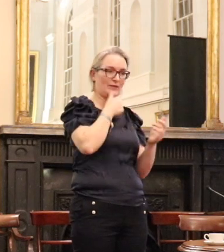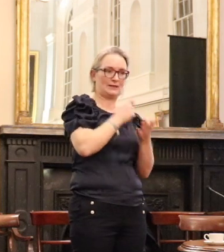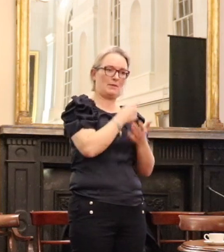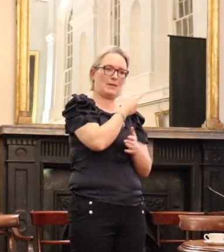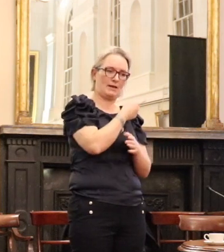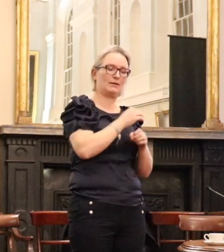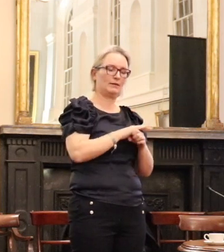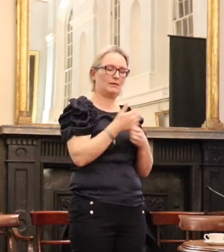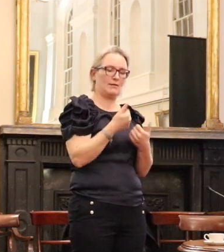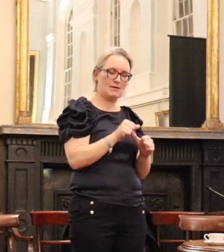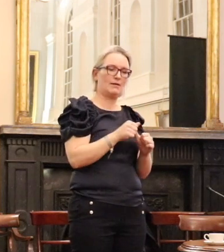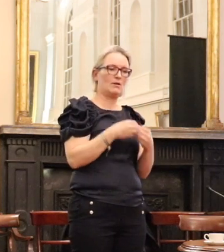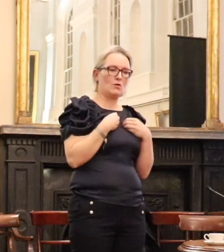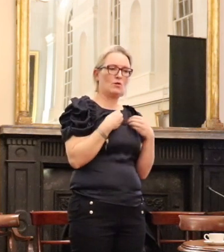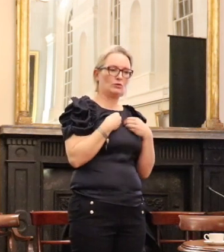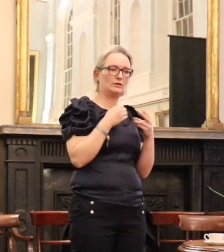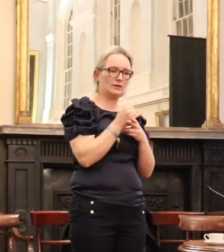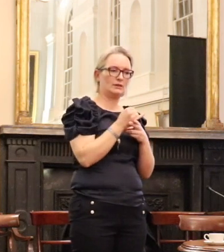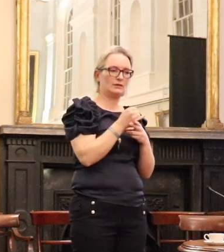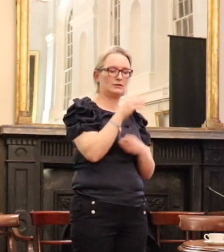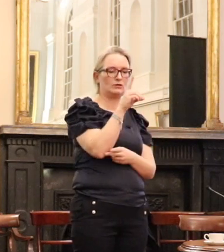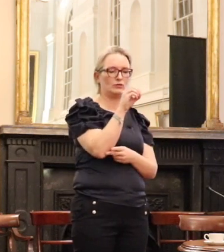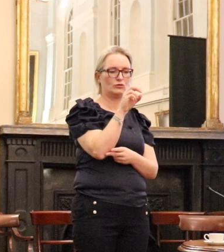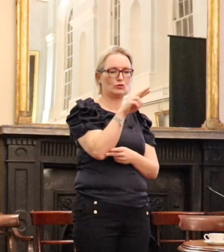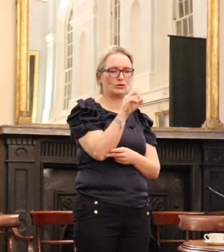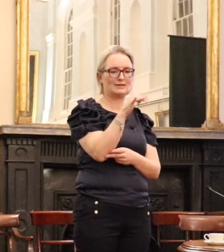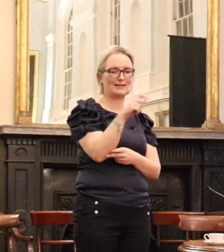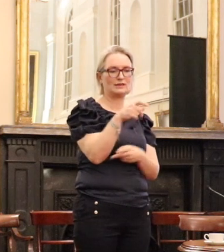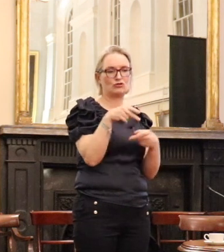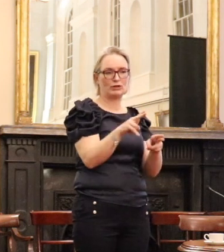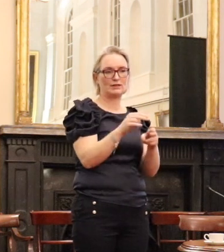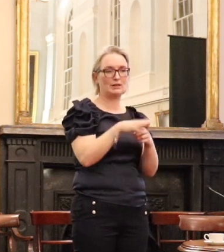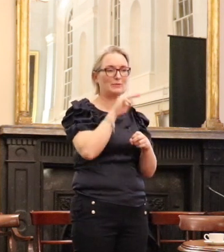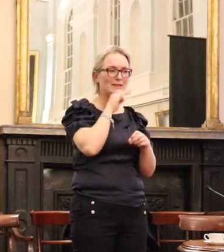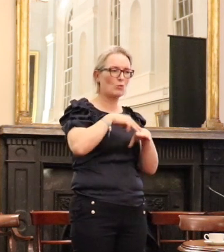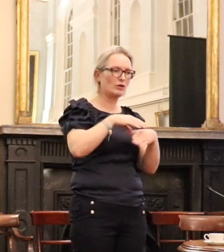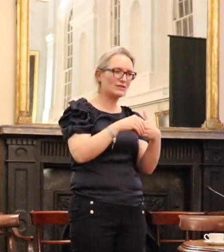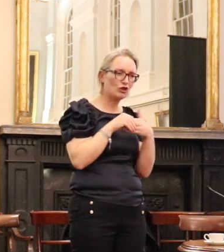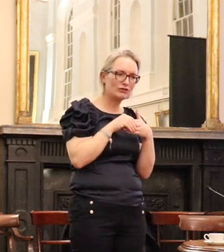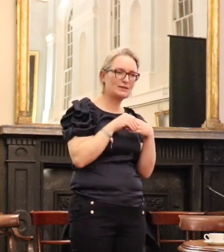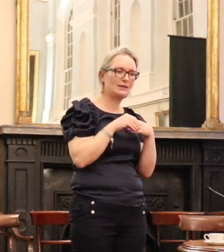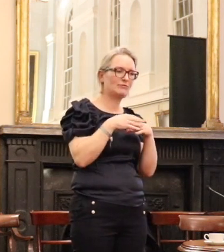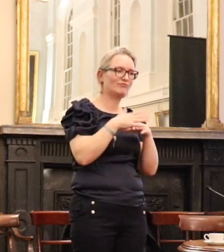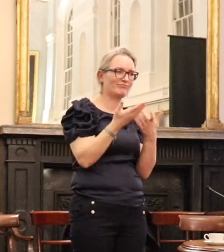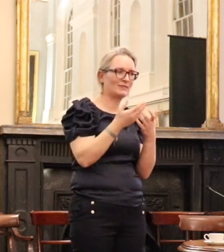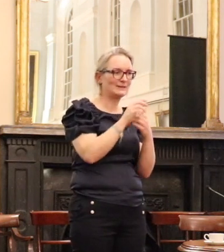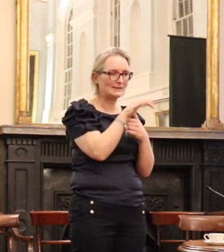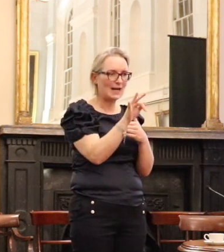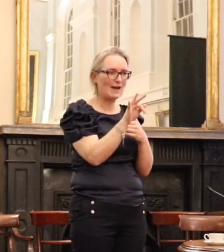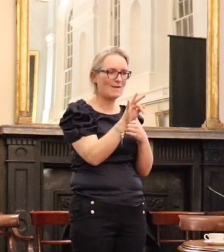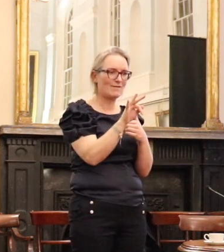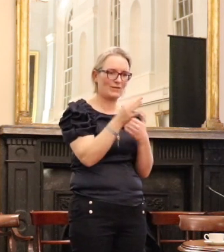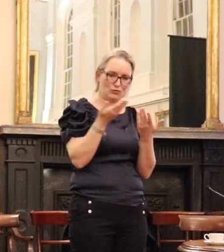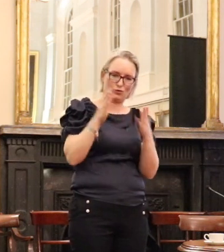do with that building in Dorset Street it gives security to your staff to show